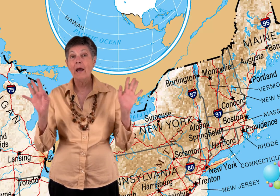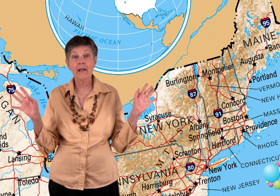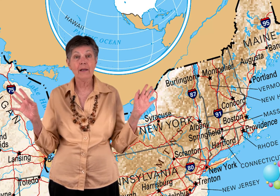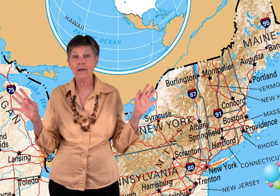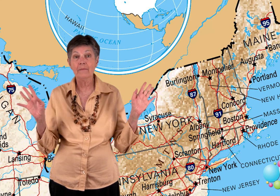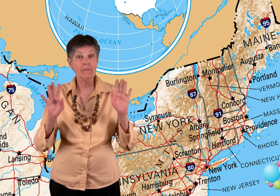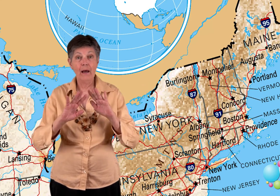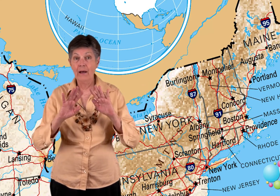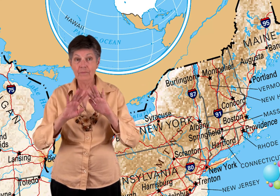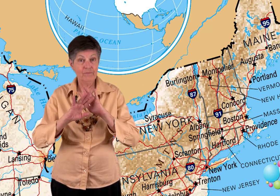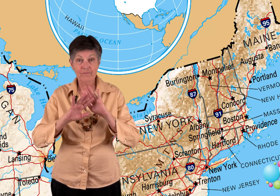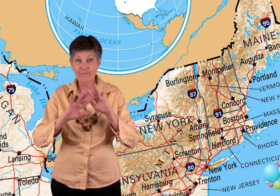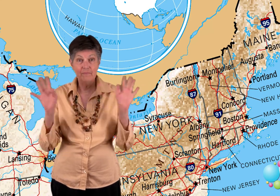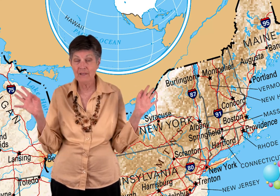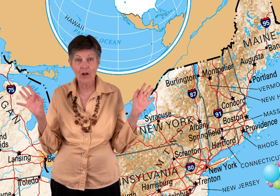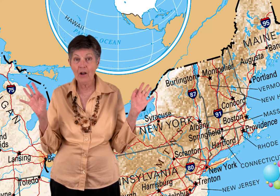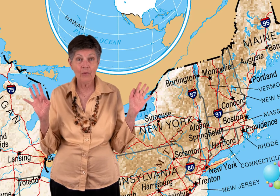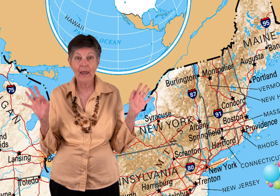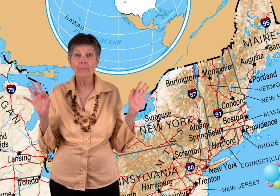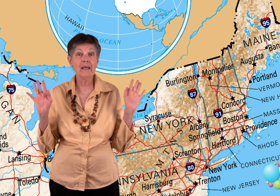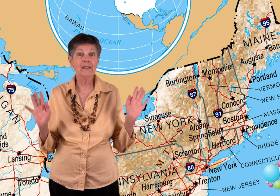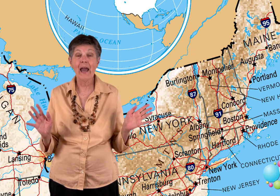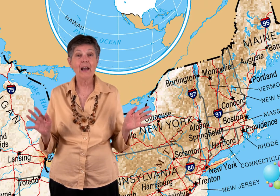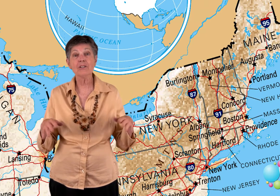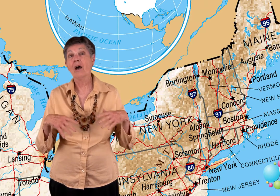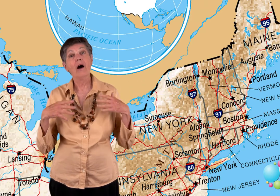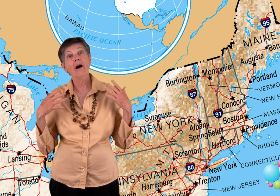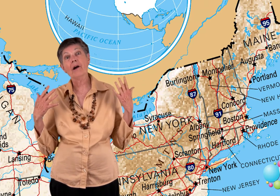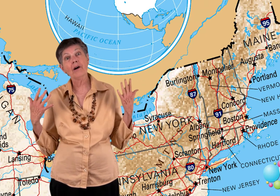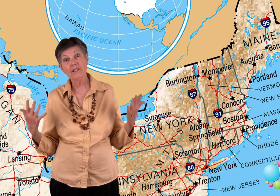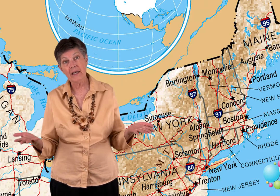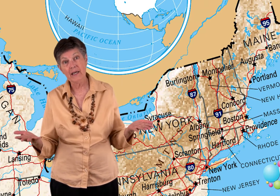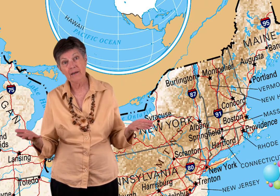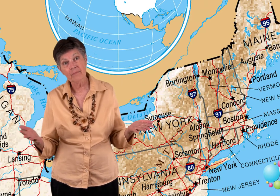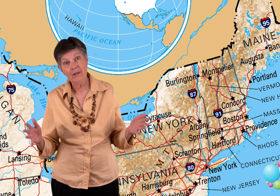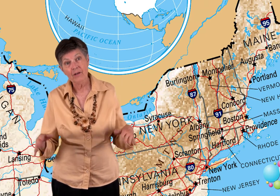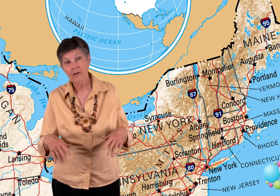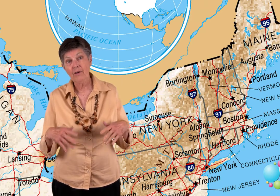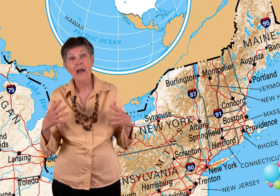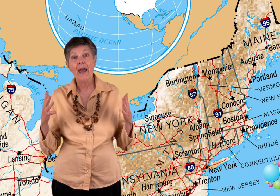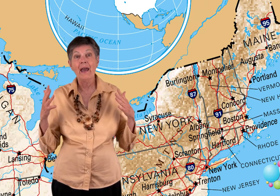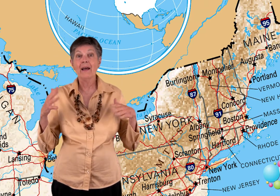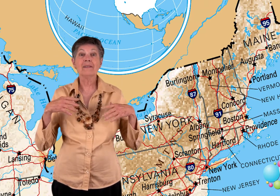not going to tolerate being taxed on our tea, you know, and